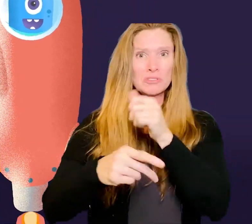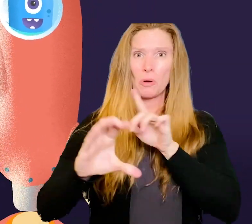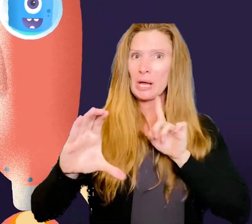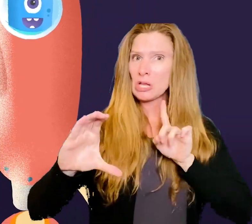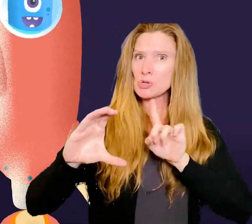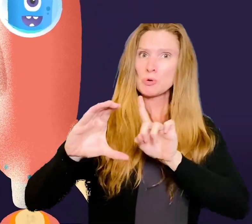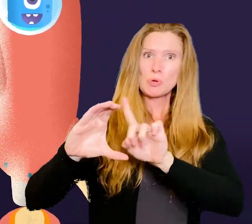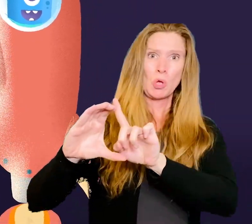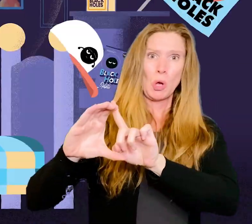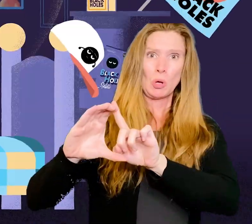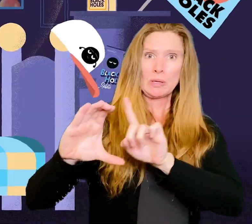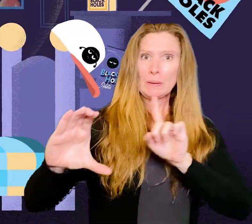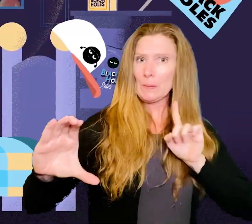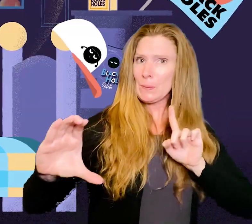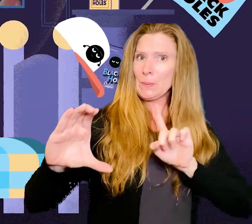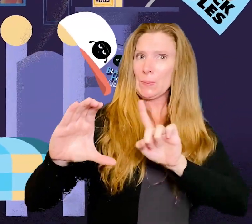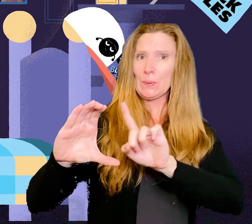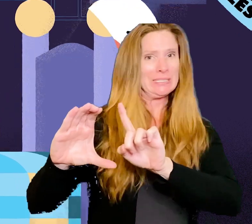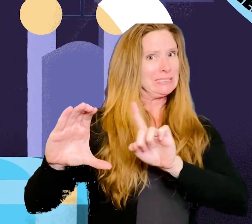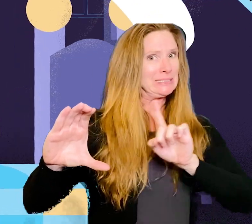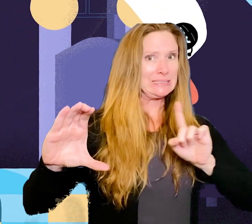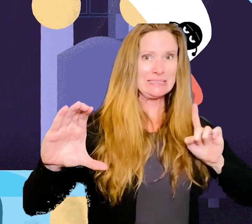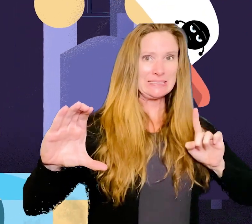black holes,